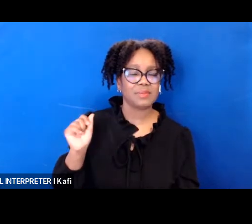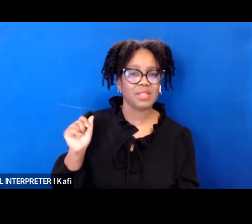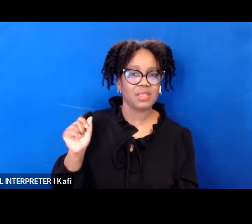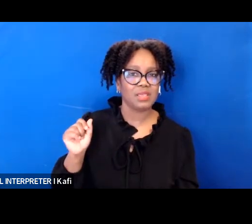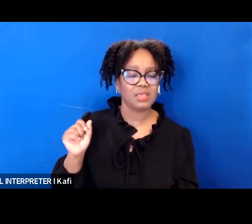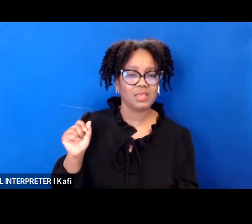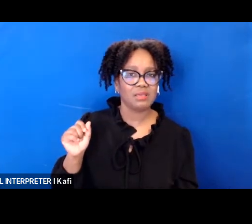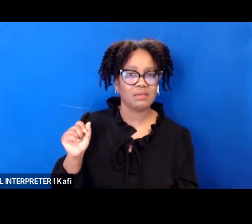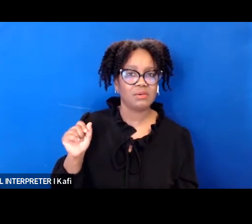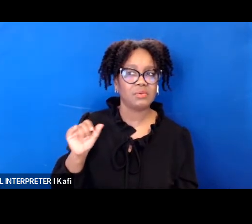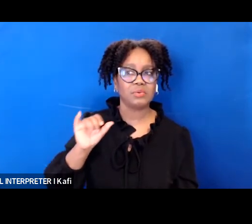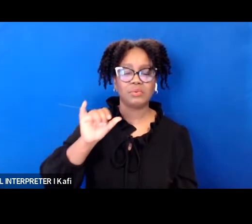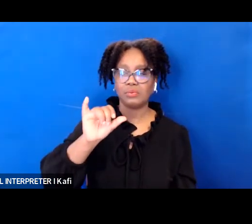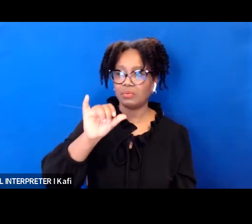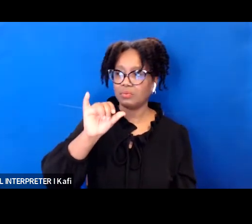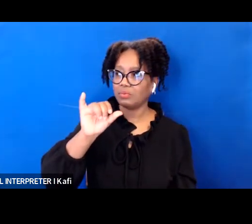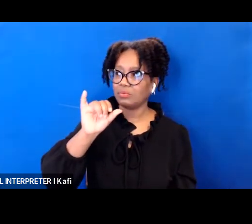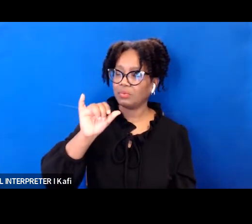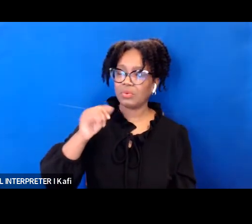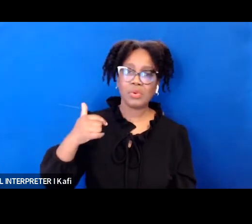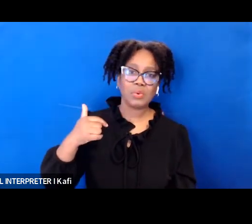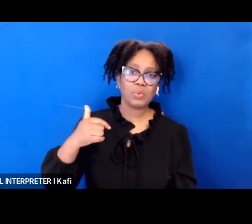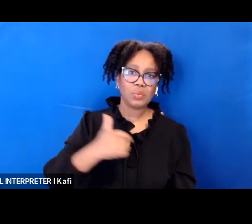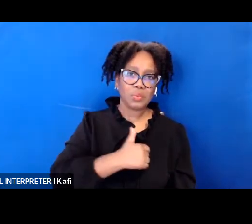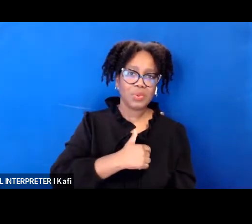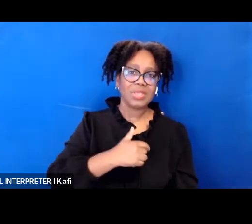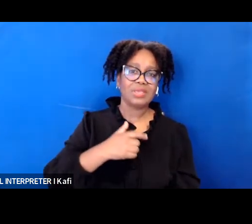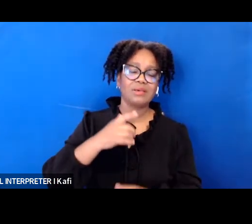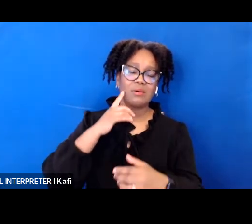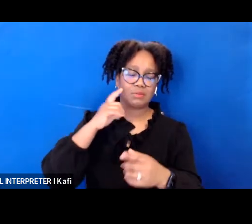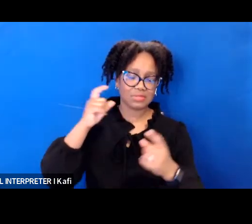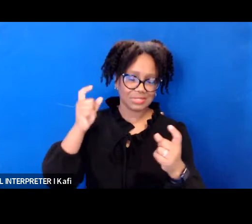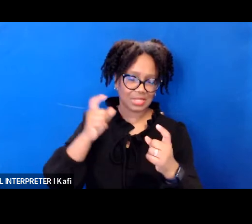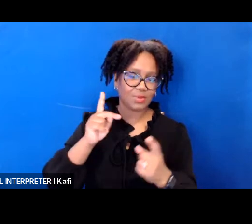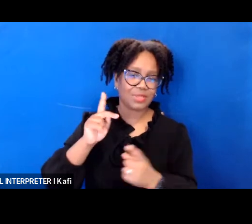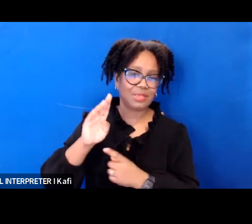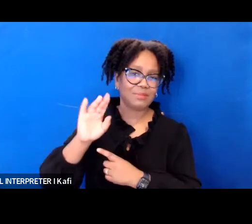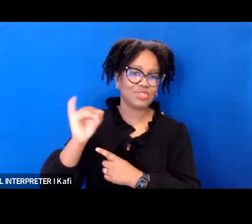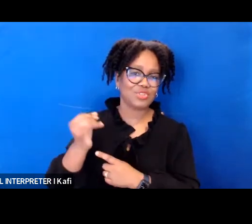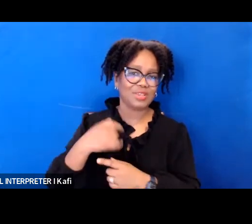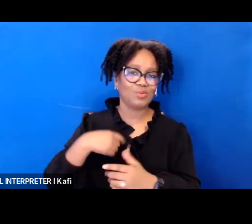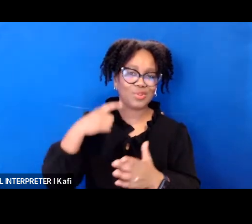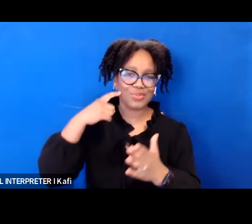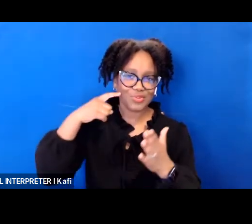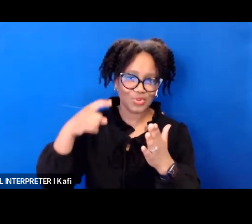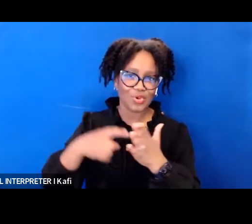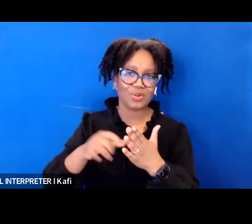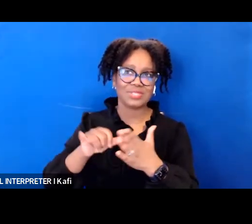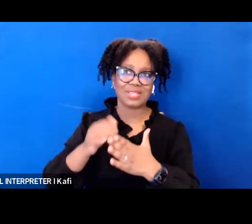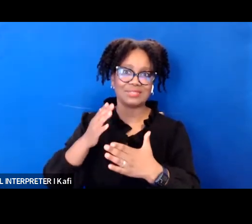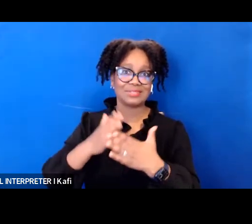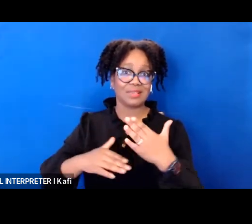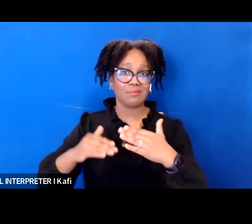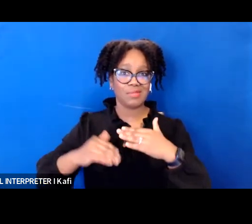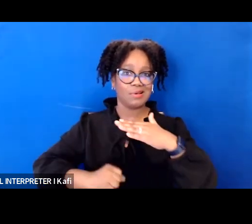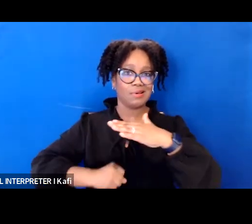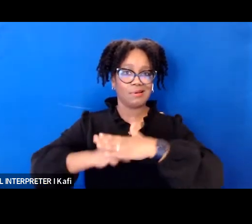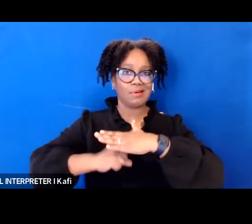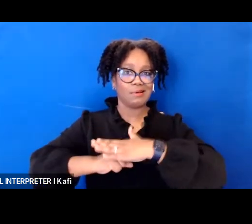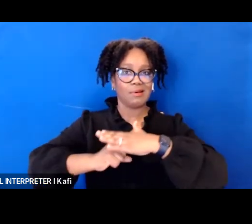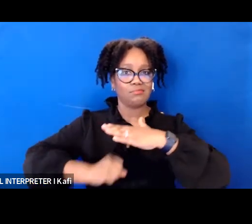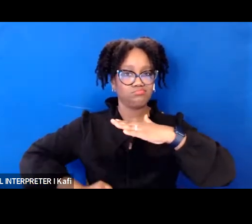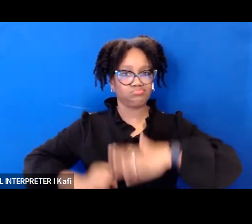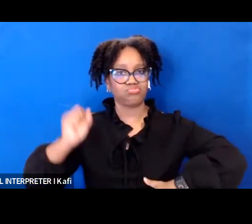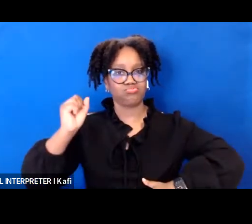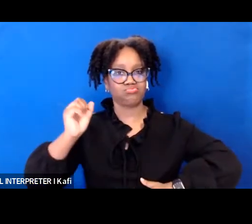progress made and barriers broken there's still a ways to go we need to diversify the courts as well as the legal profession that serves